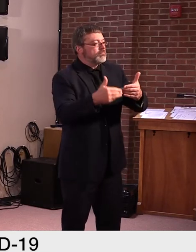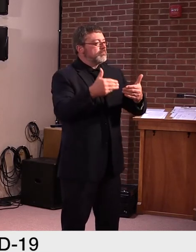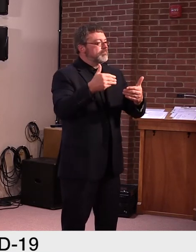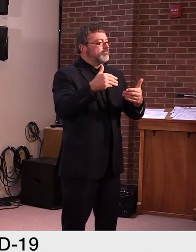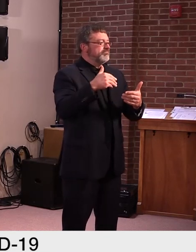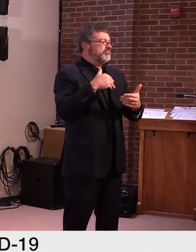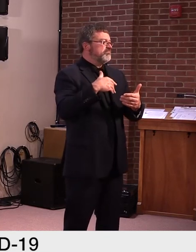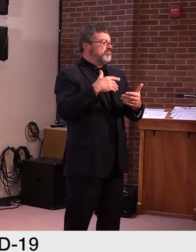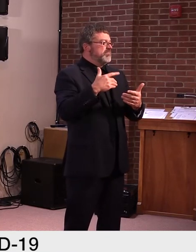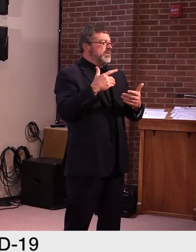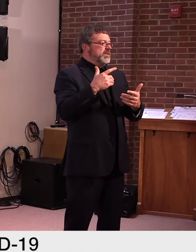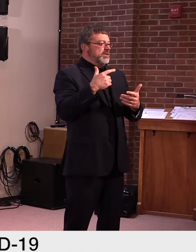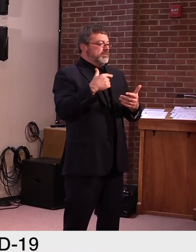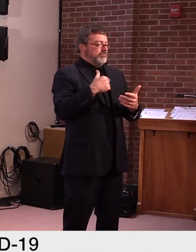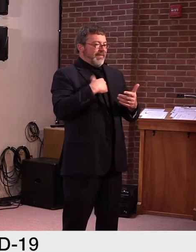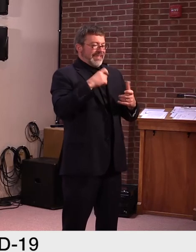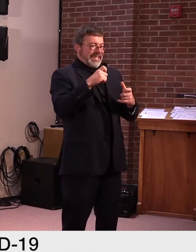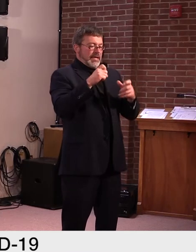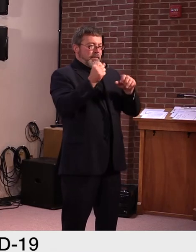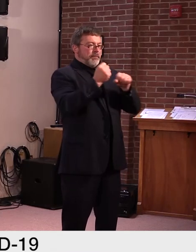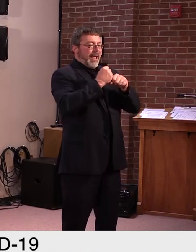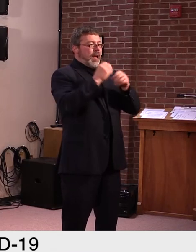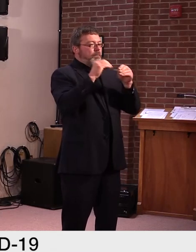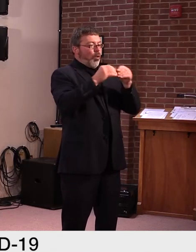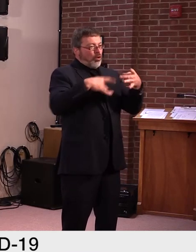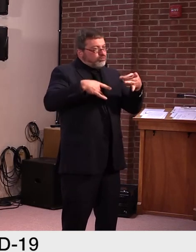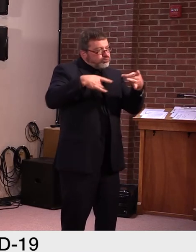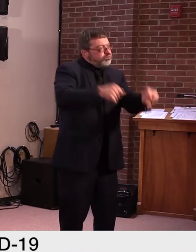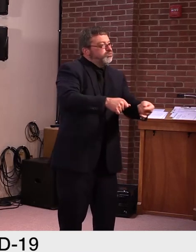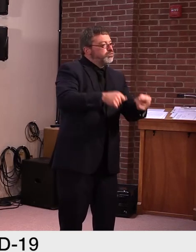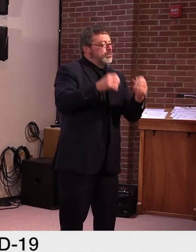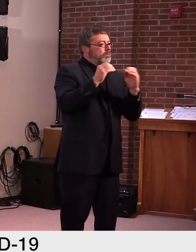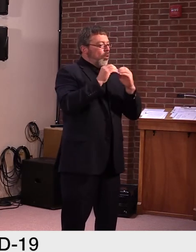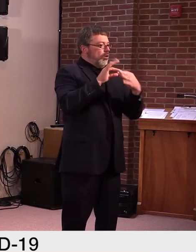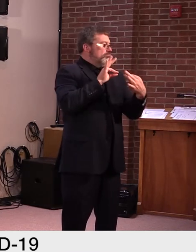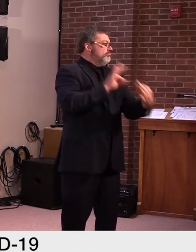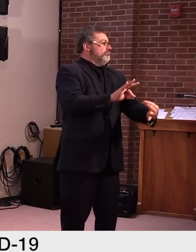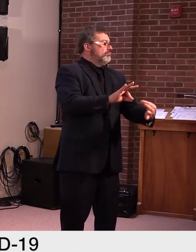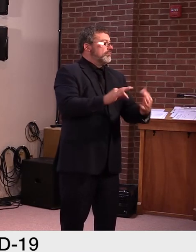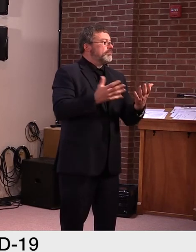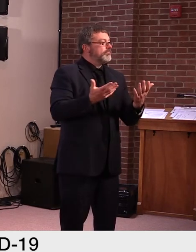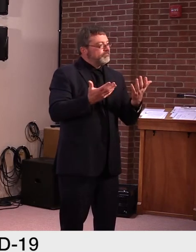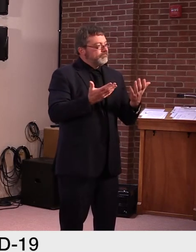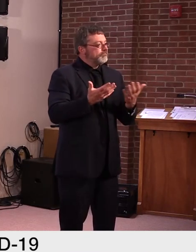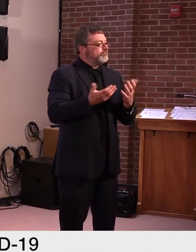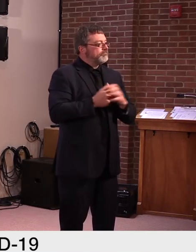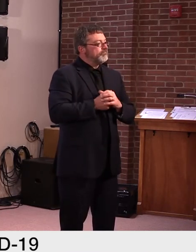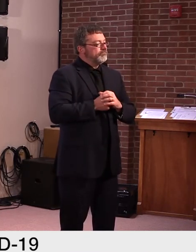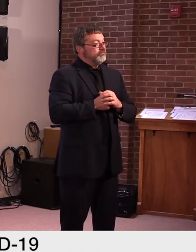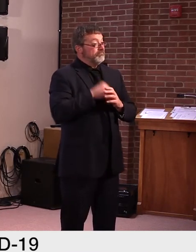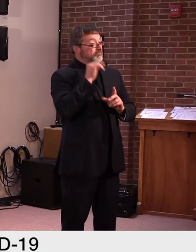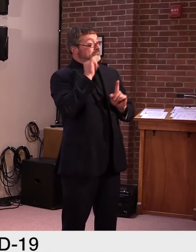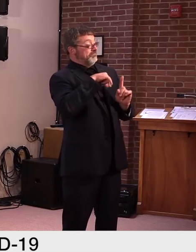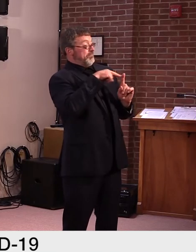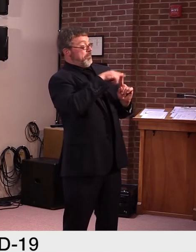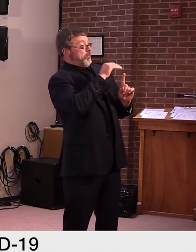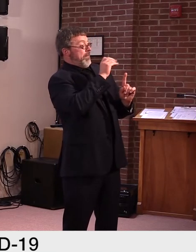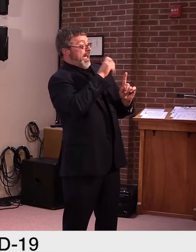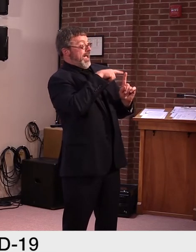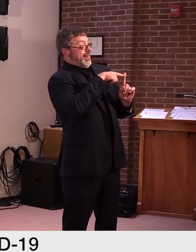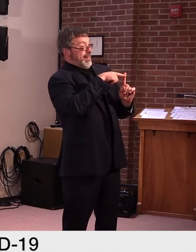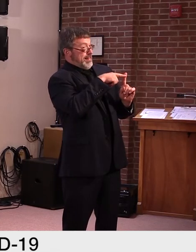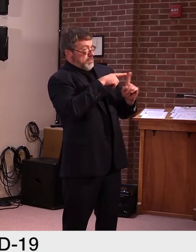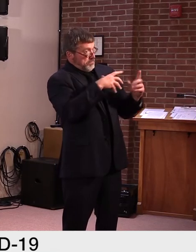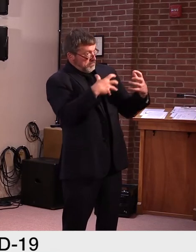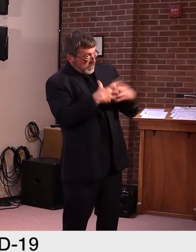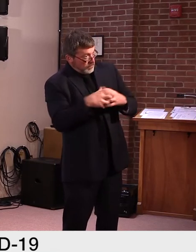efficient in how we're administering, uh, this, this model. And by the way, I just want to say